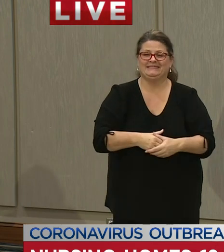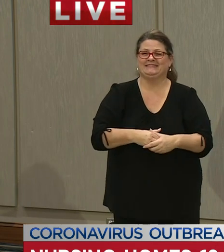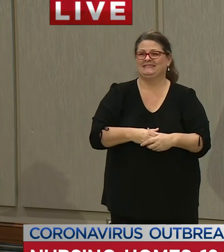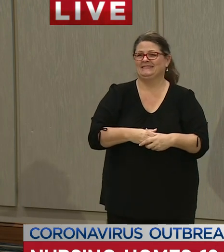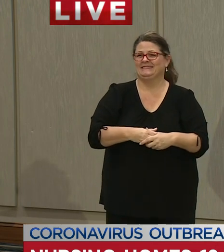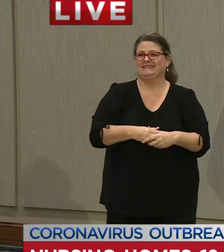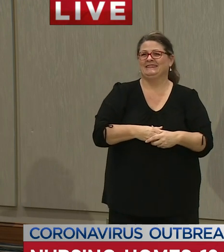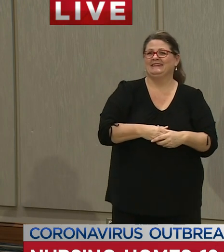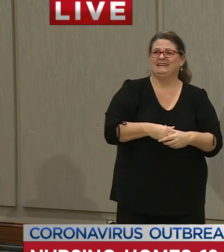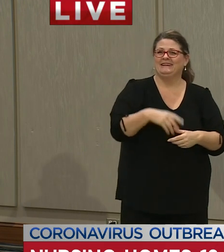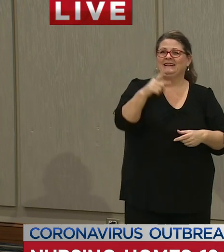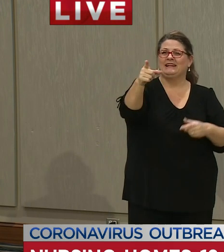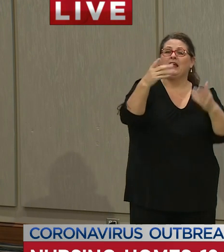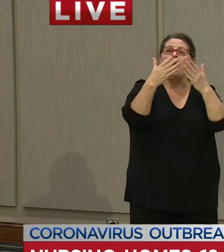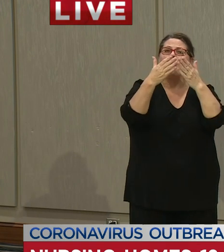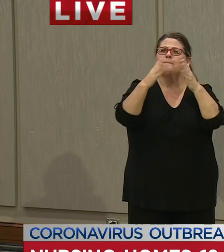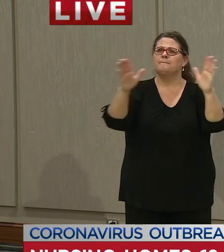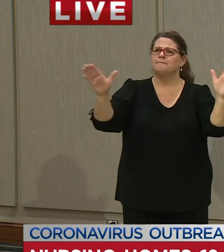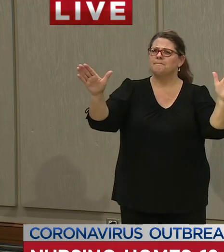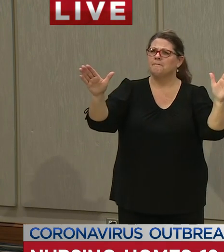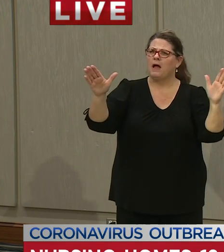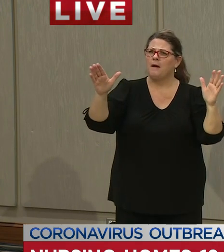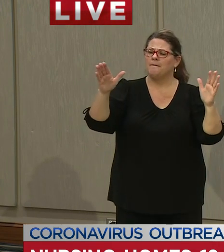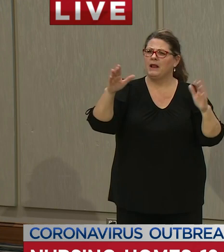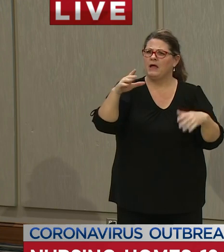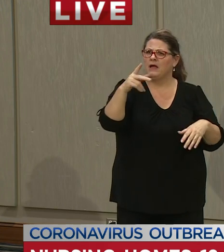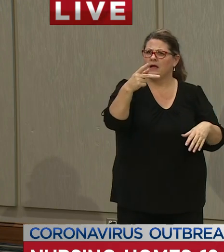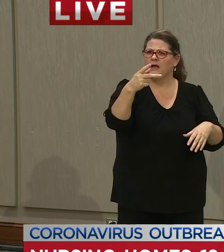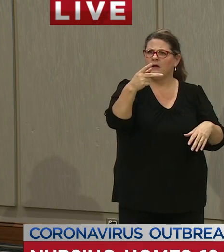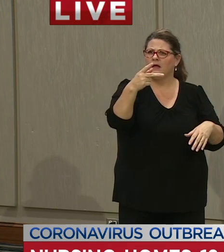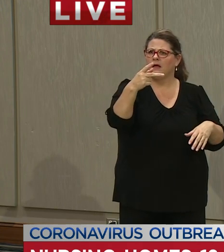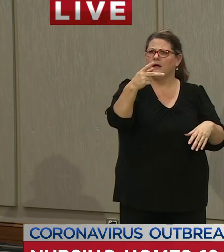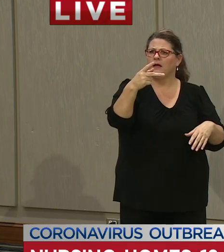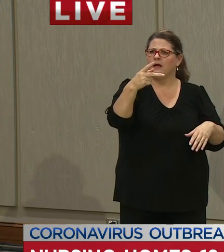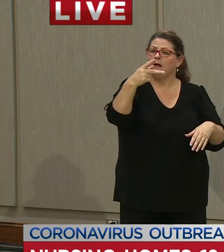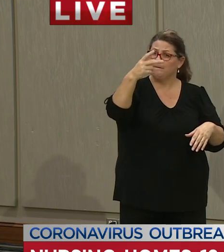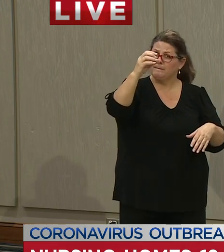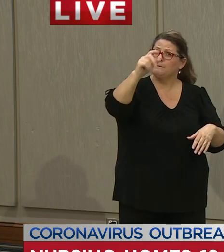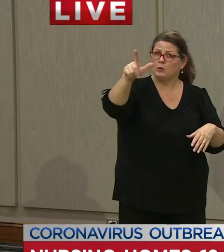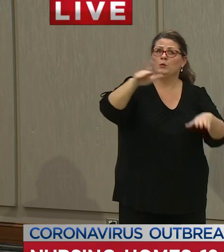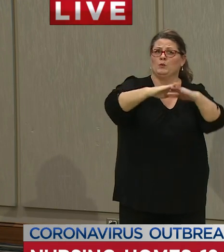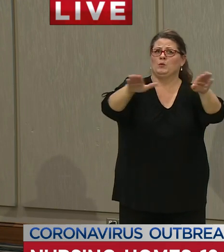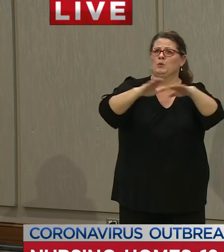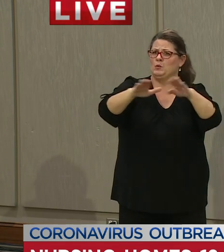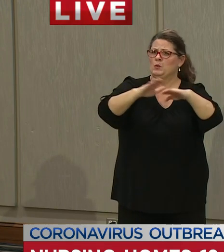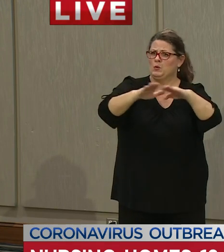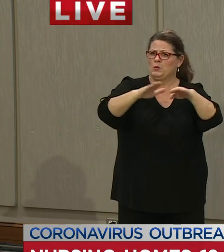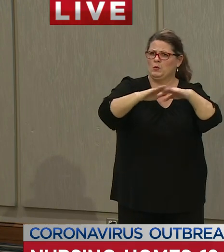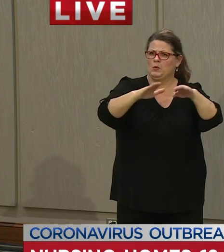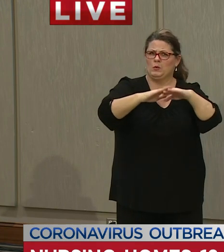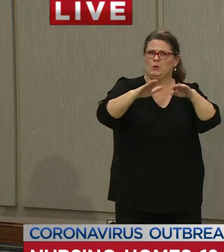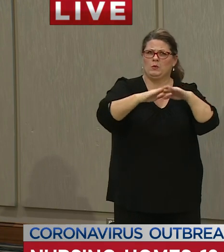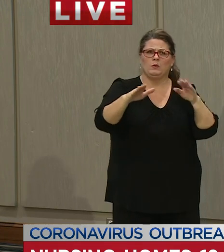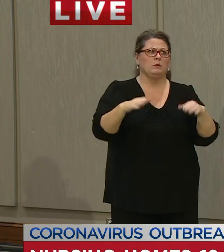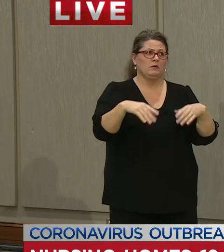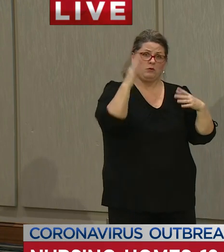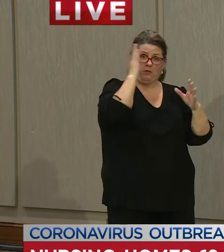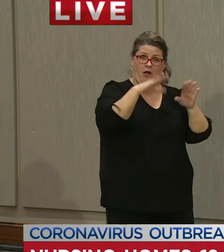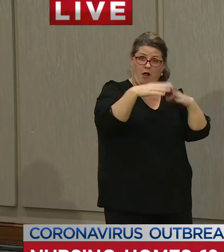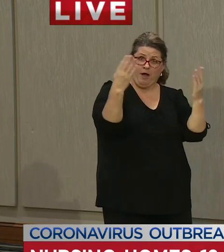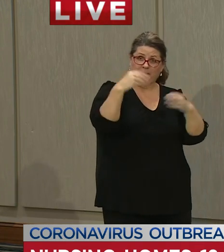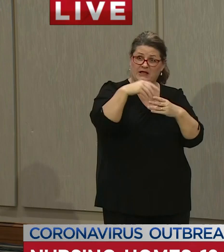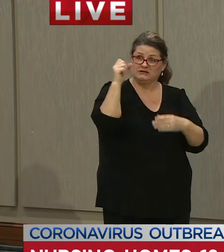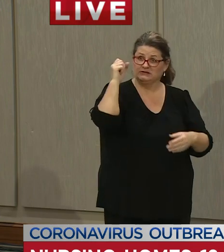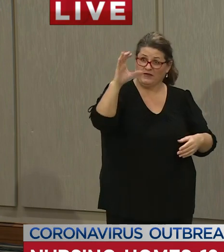quick question about public pools a lot of them are waiting on guidance from dhek to open up do you guys have any guidelines on that yet are you discouraging them from opening up in